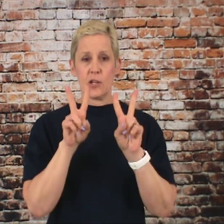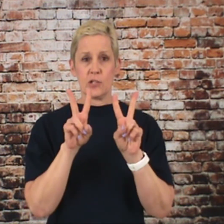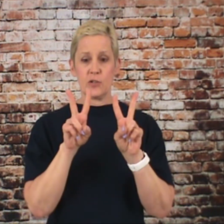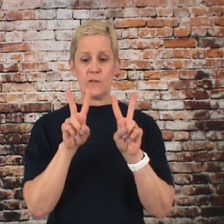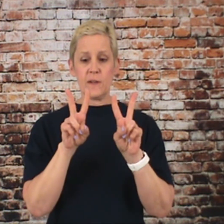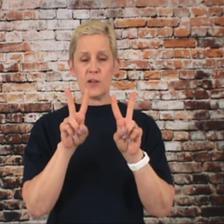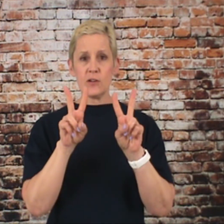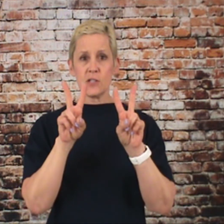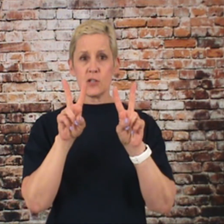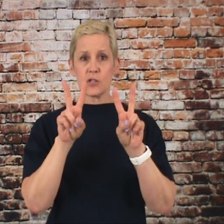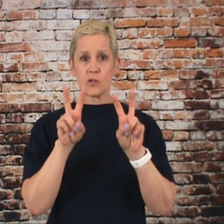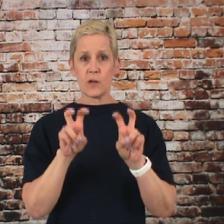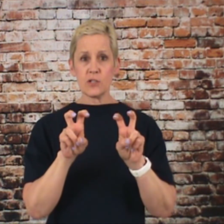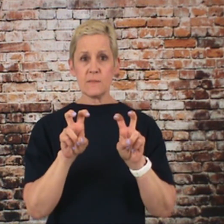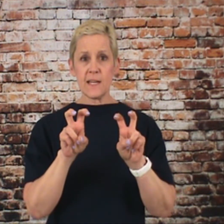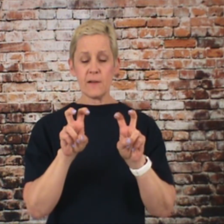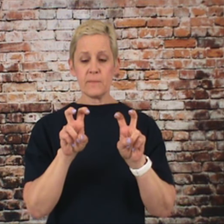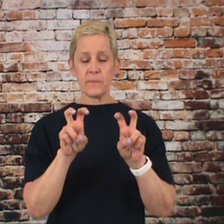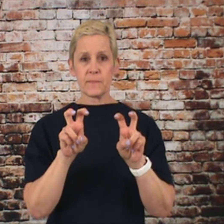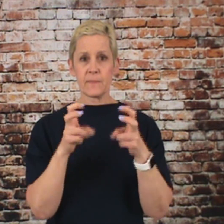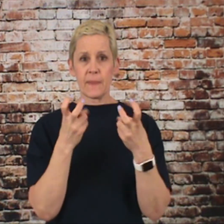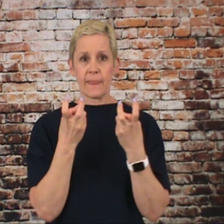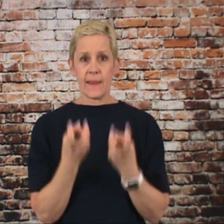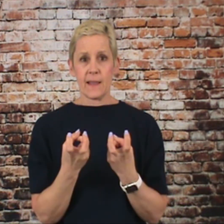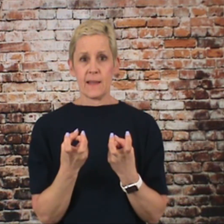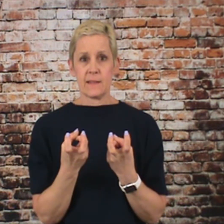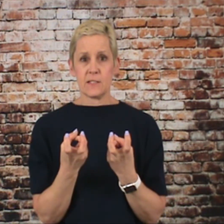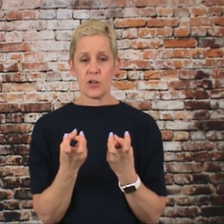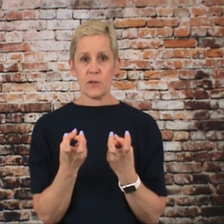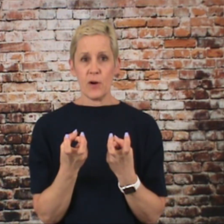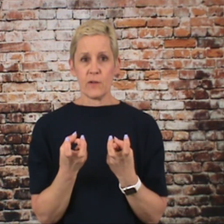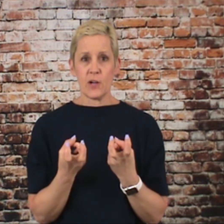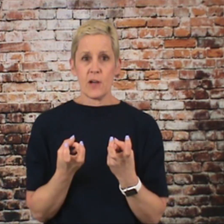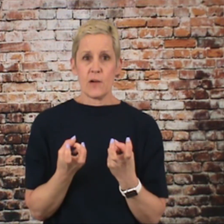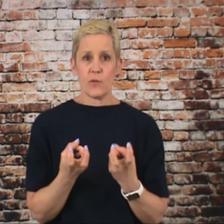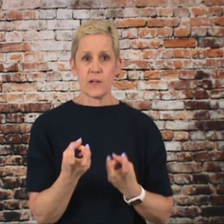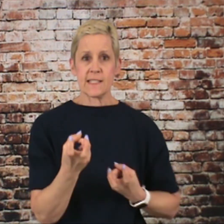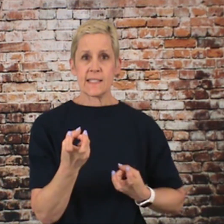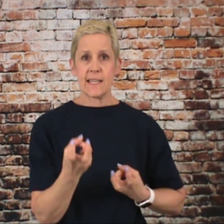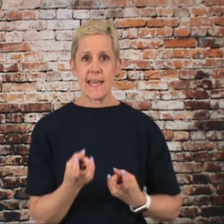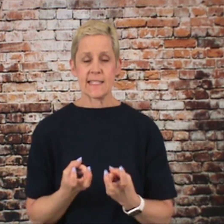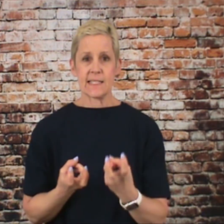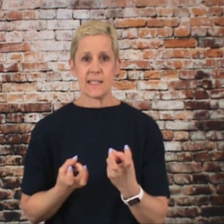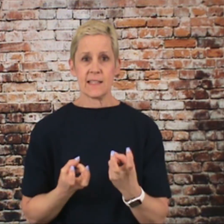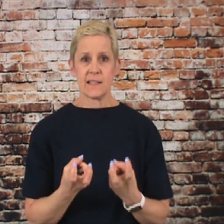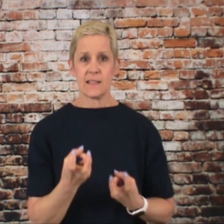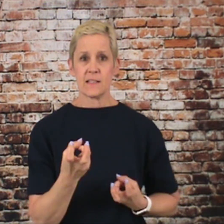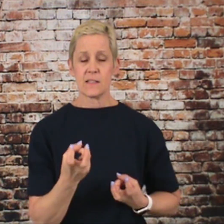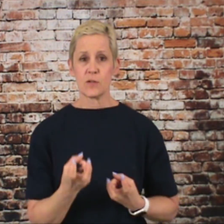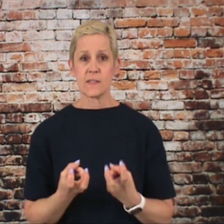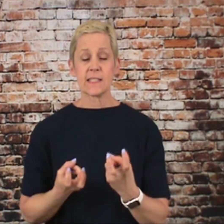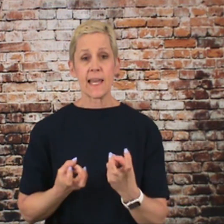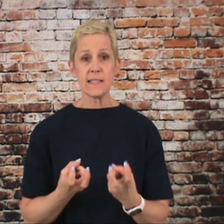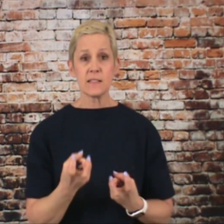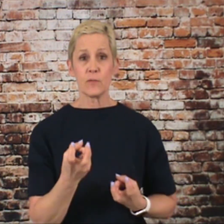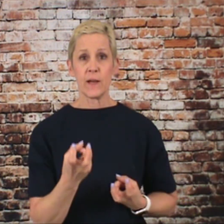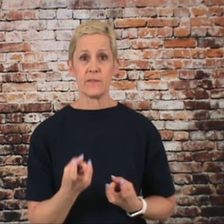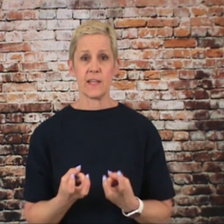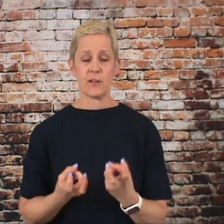Two fingers. Scrunch them down. Then turn them over. We're going to skate. So skates is a way of getting